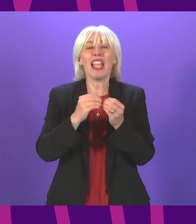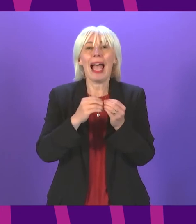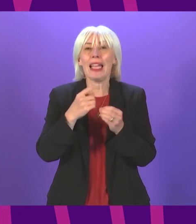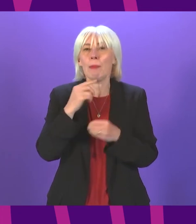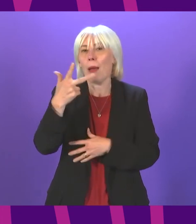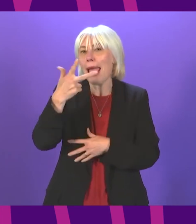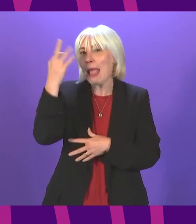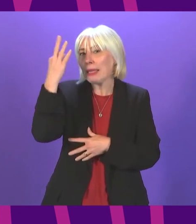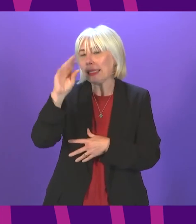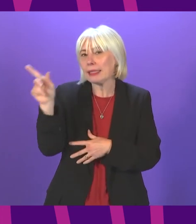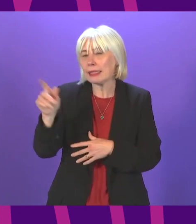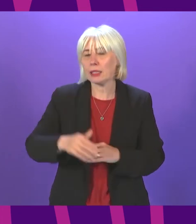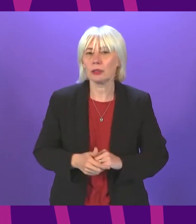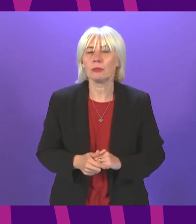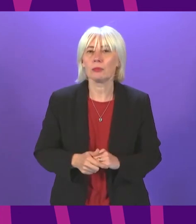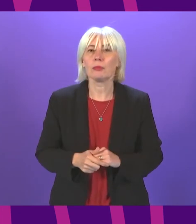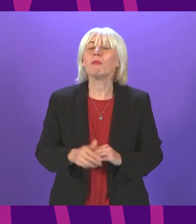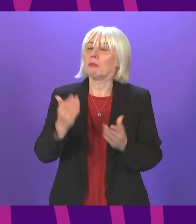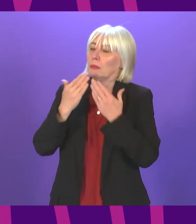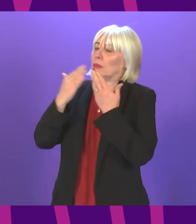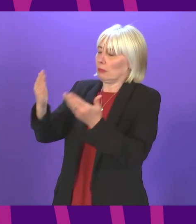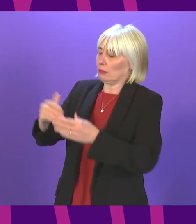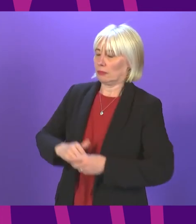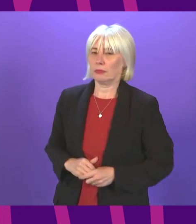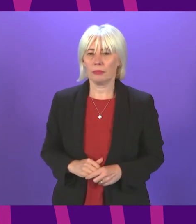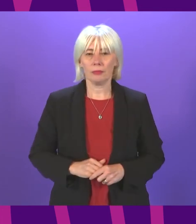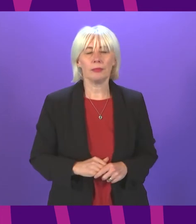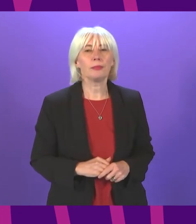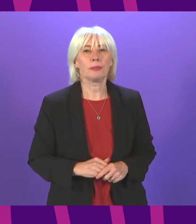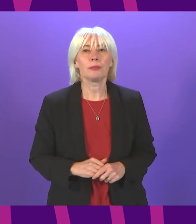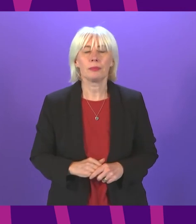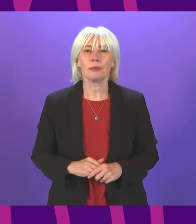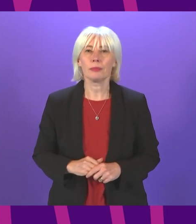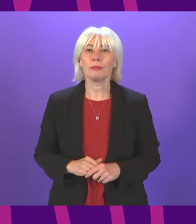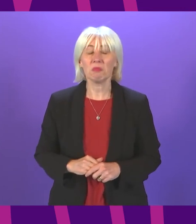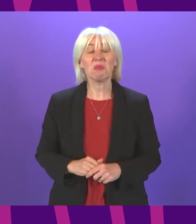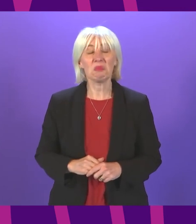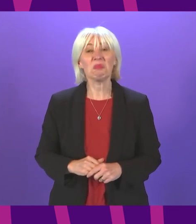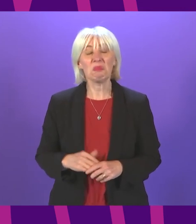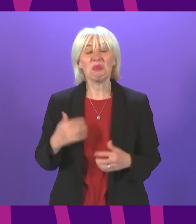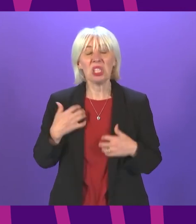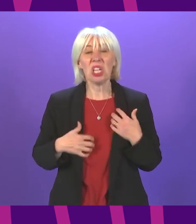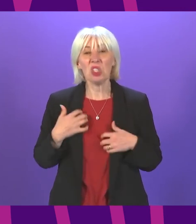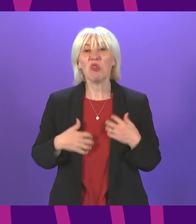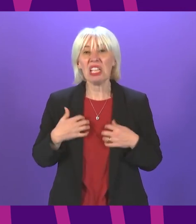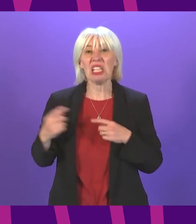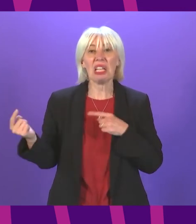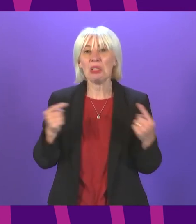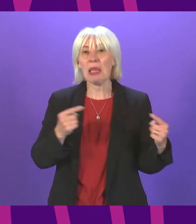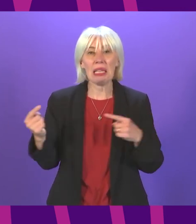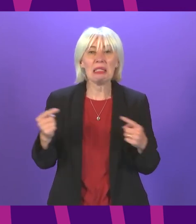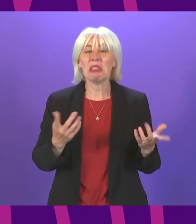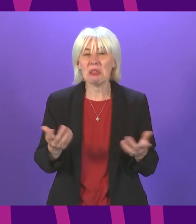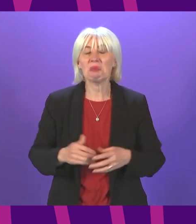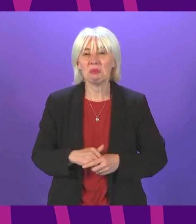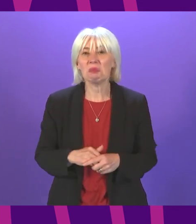eight minutes thank you very much presiding officer well it's been an interesting debate today there are